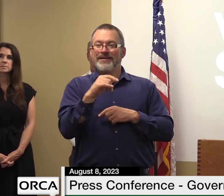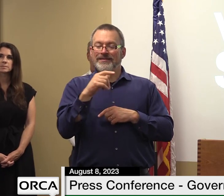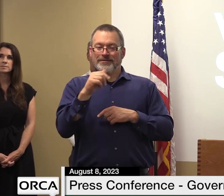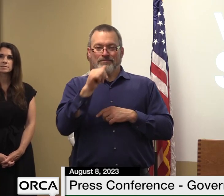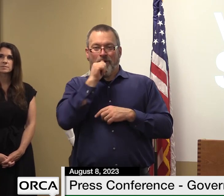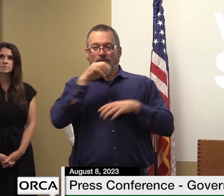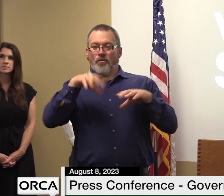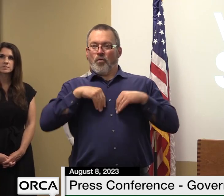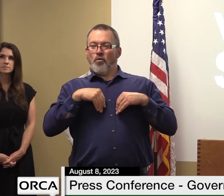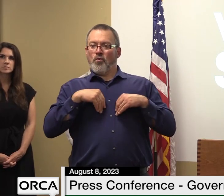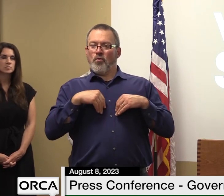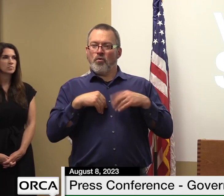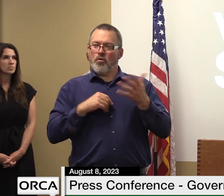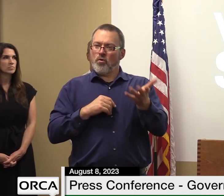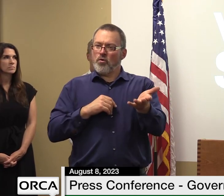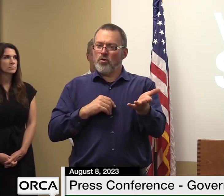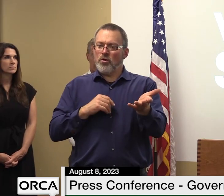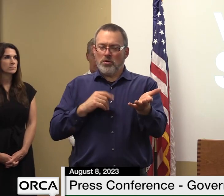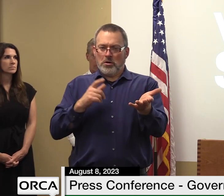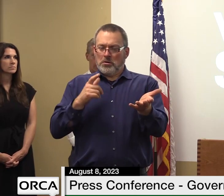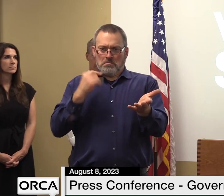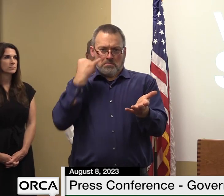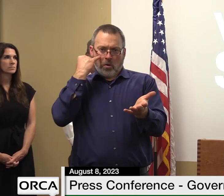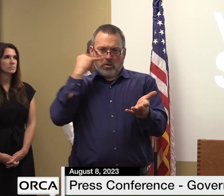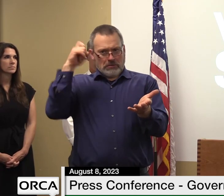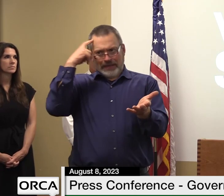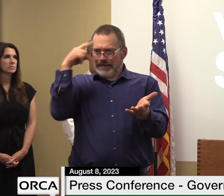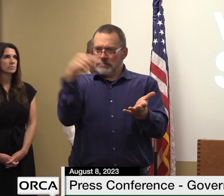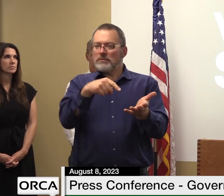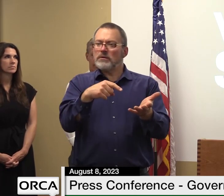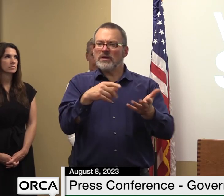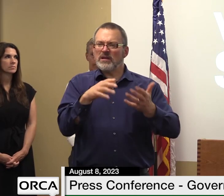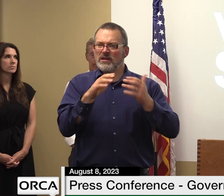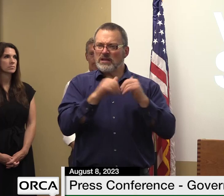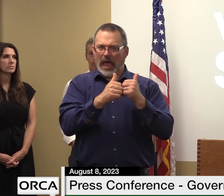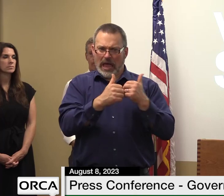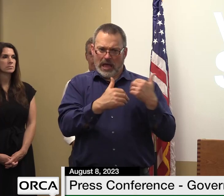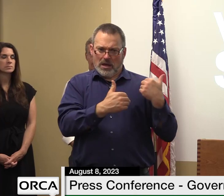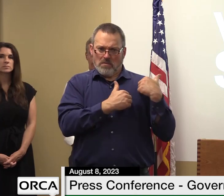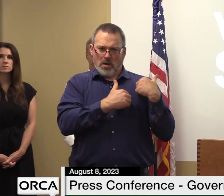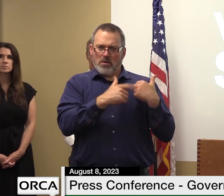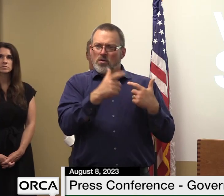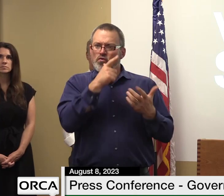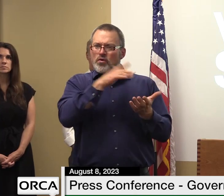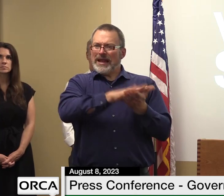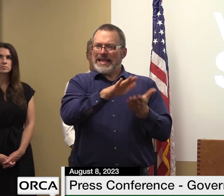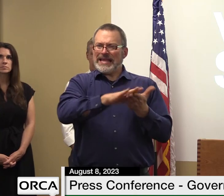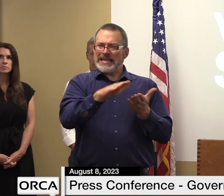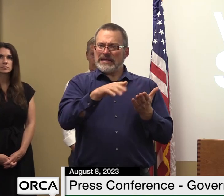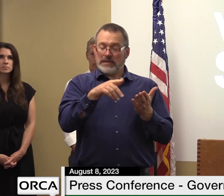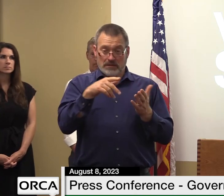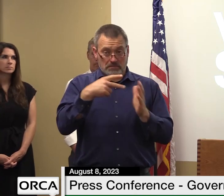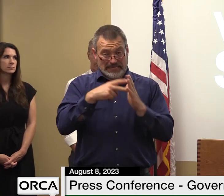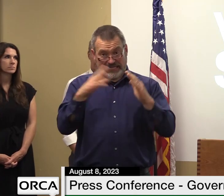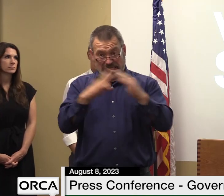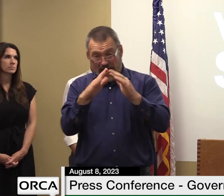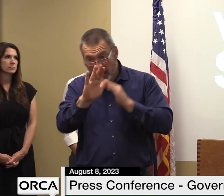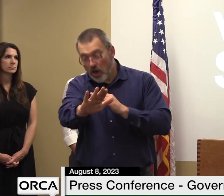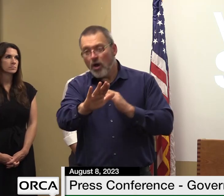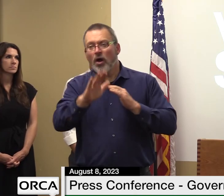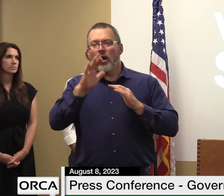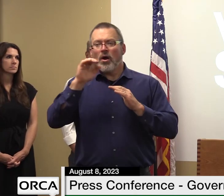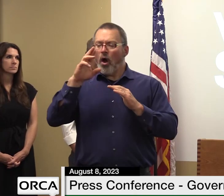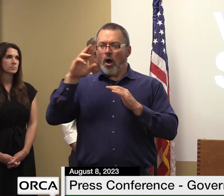case who's responsible you know for for hauling away the trash is that the town or is that the the